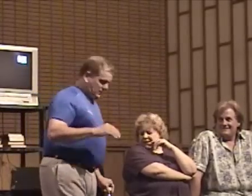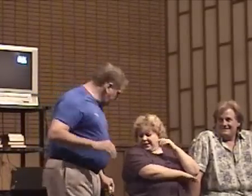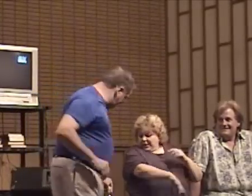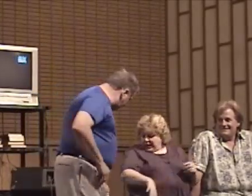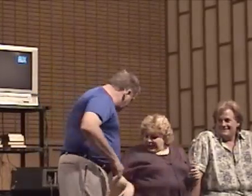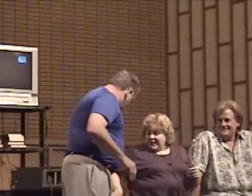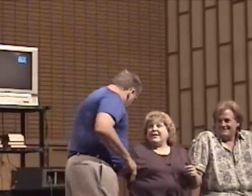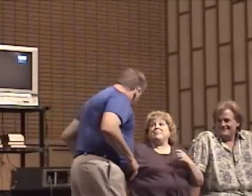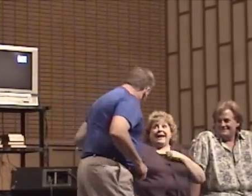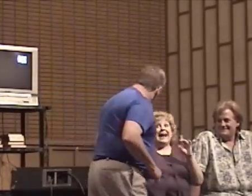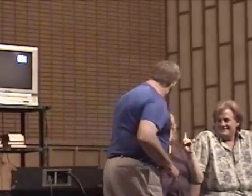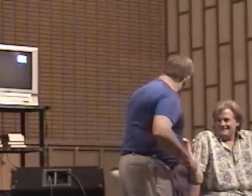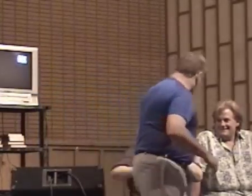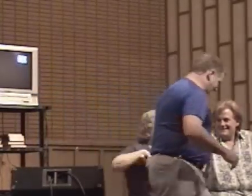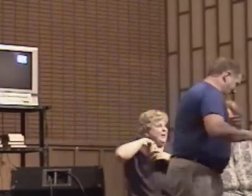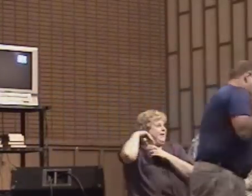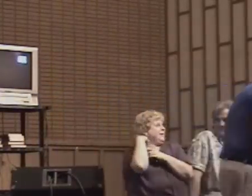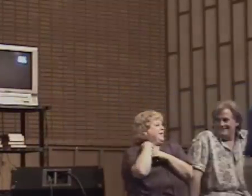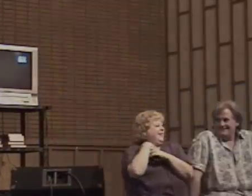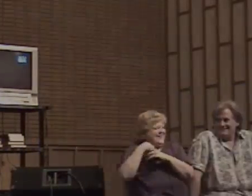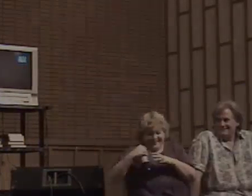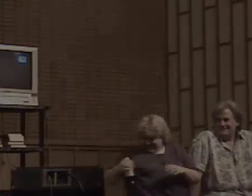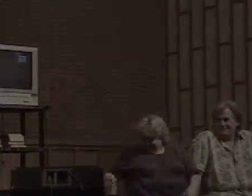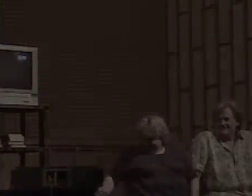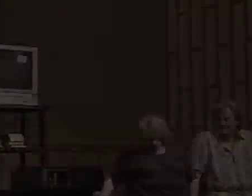says